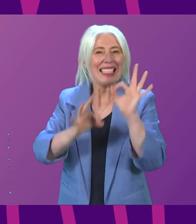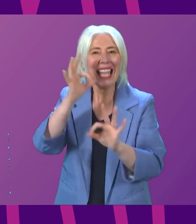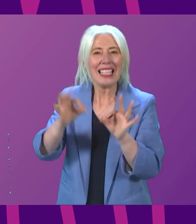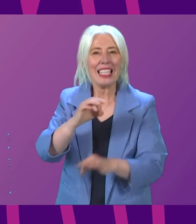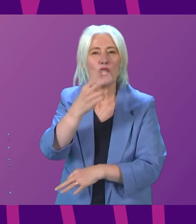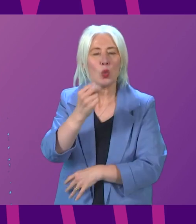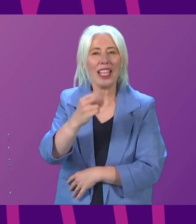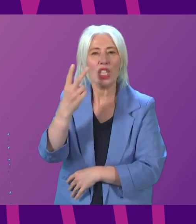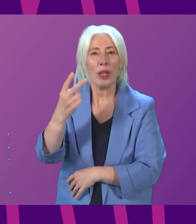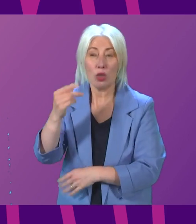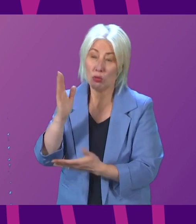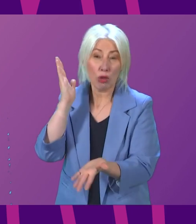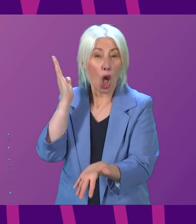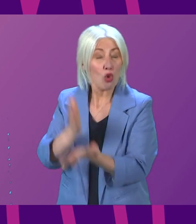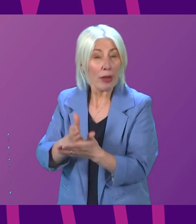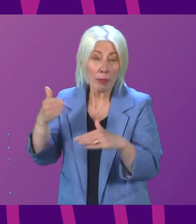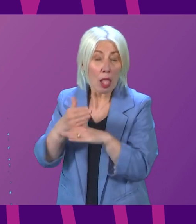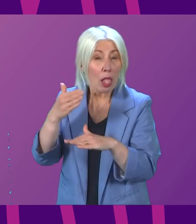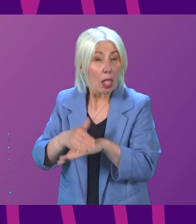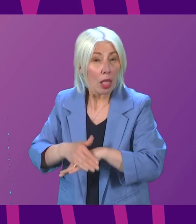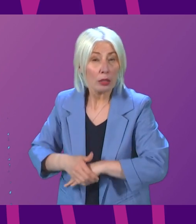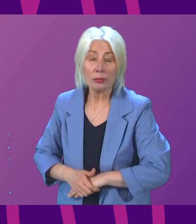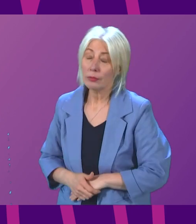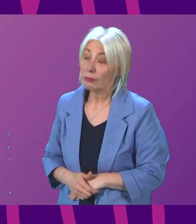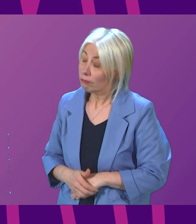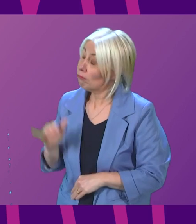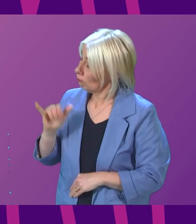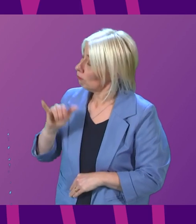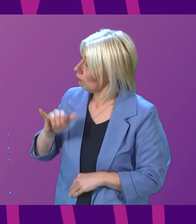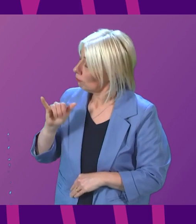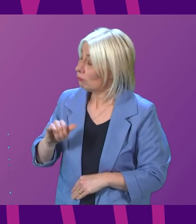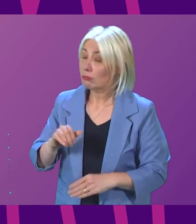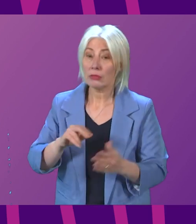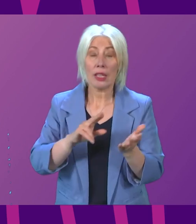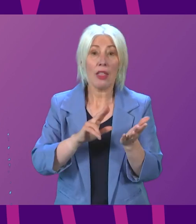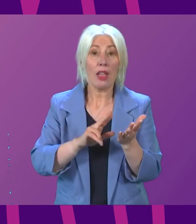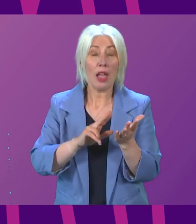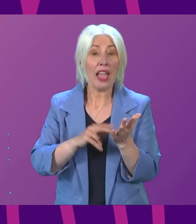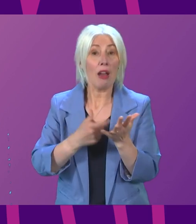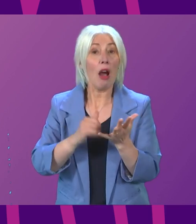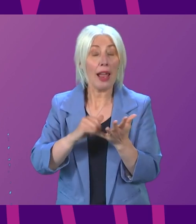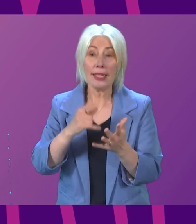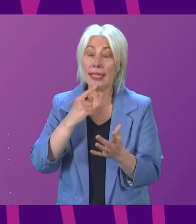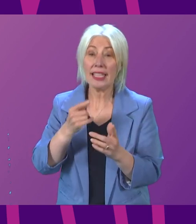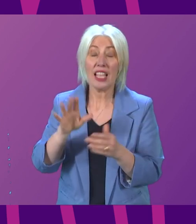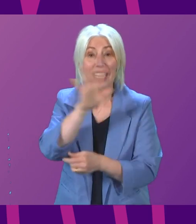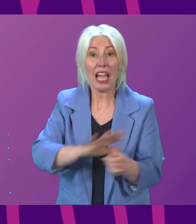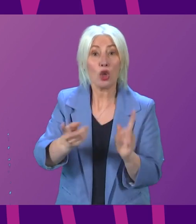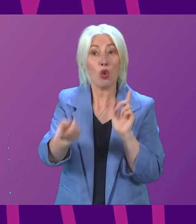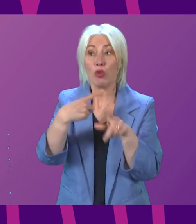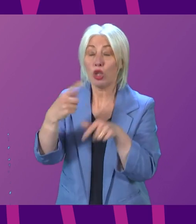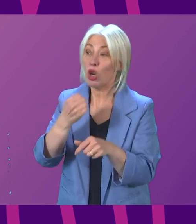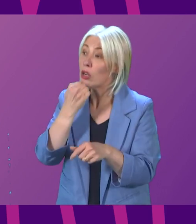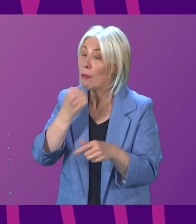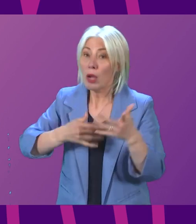exercise? First Minister. Yes, it has. NRS are confident that the national return rate and the coverage